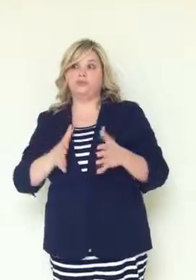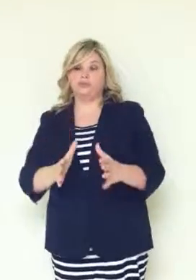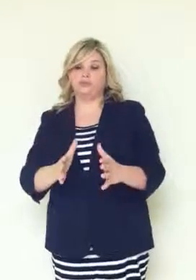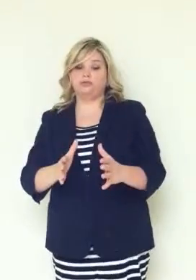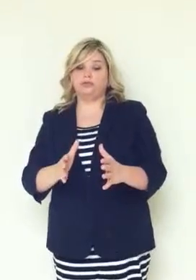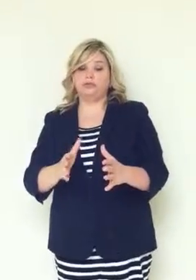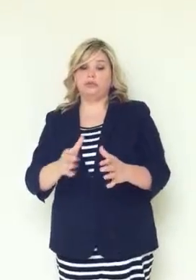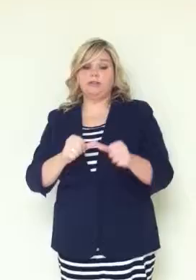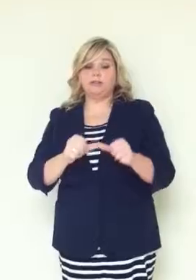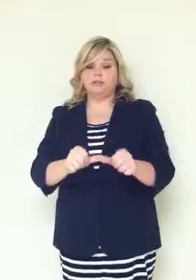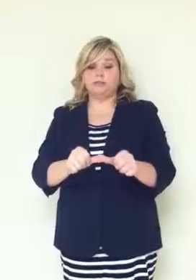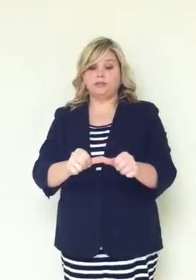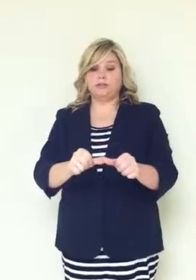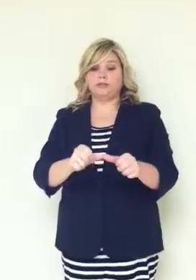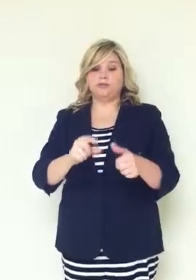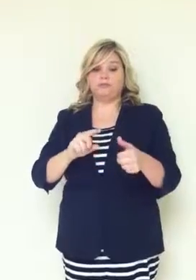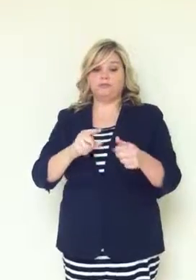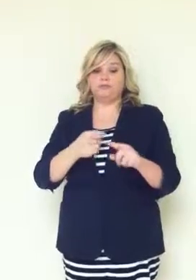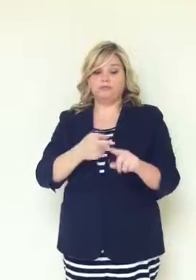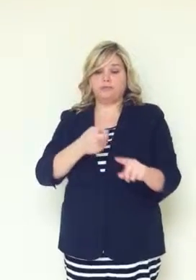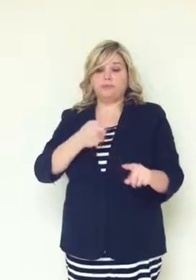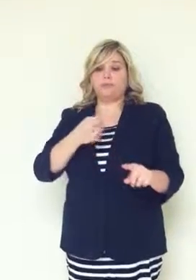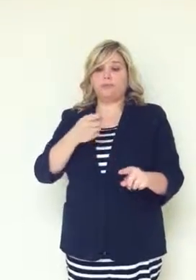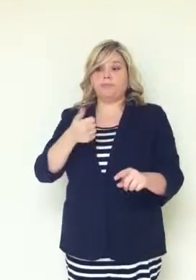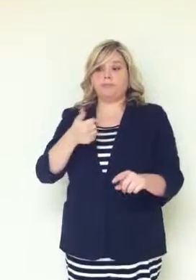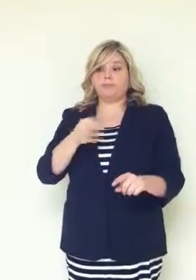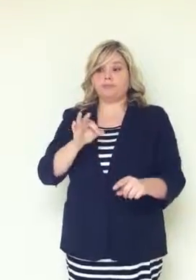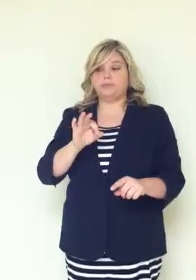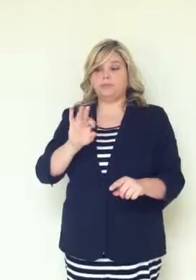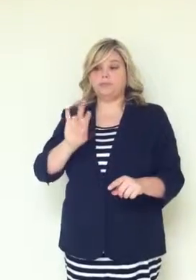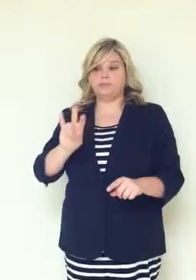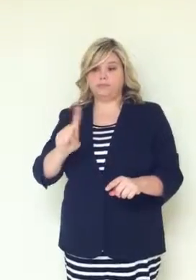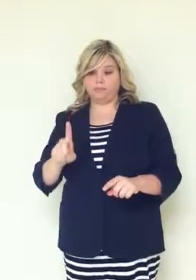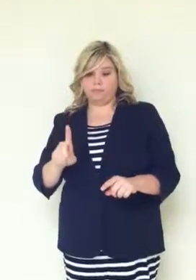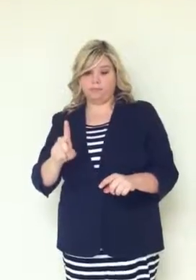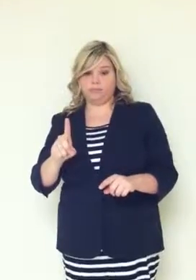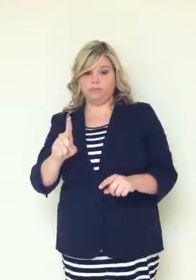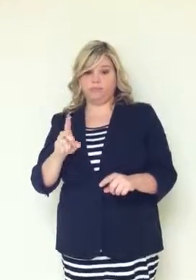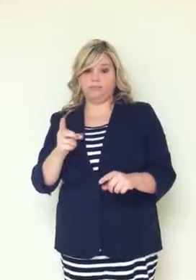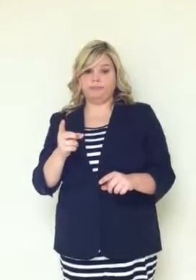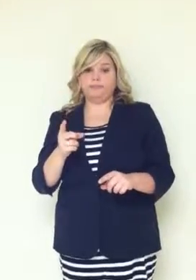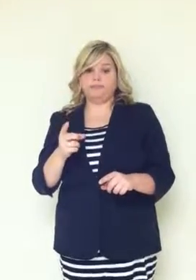2003.